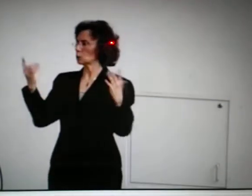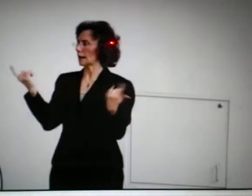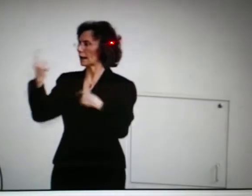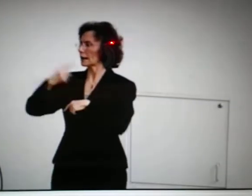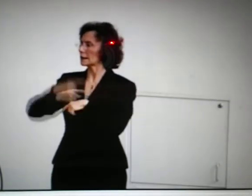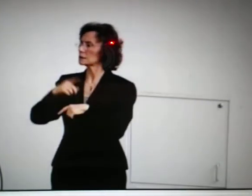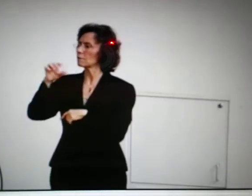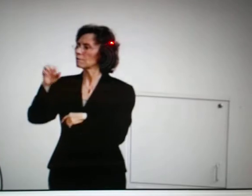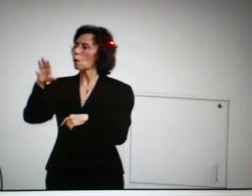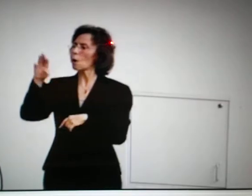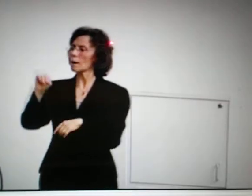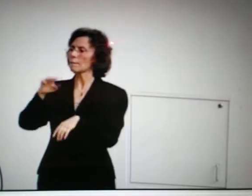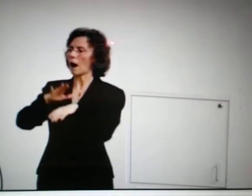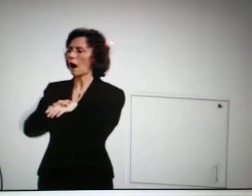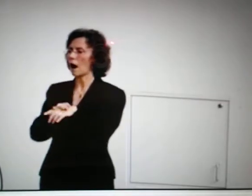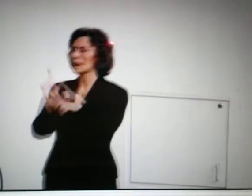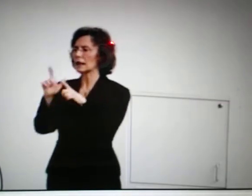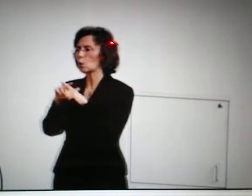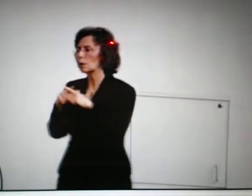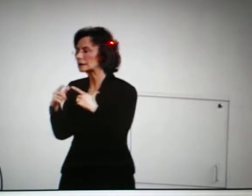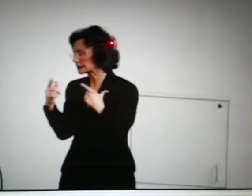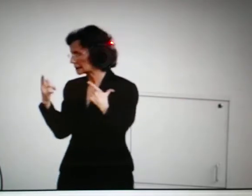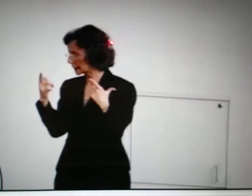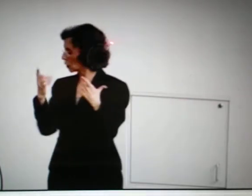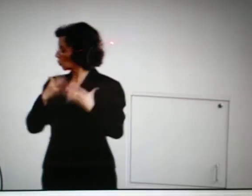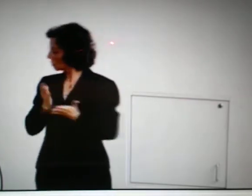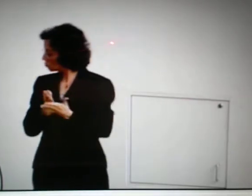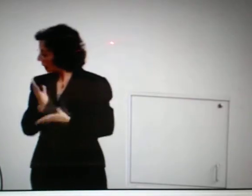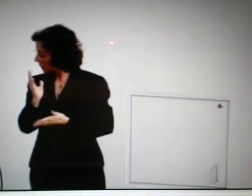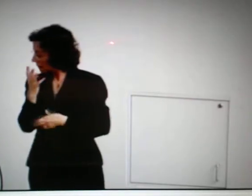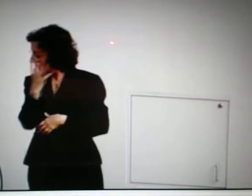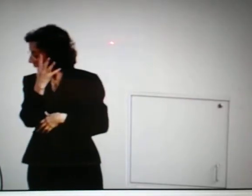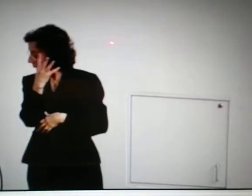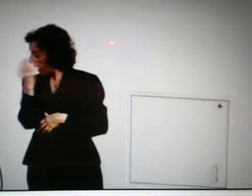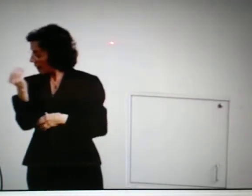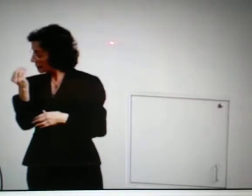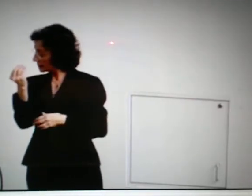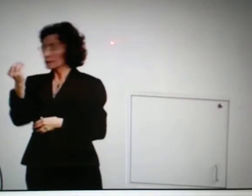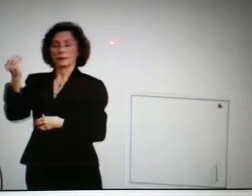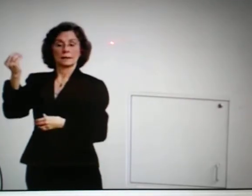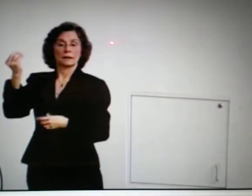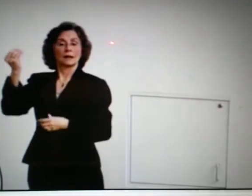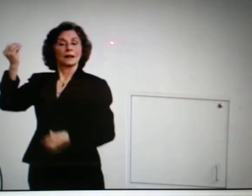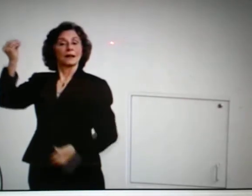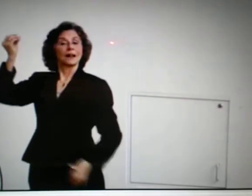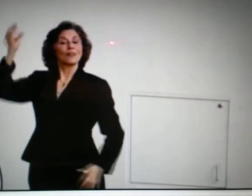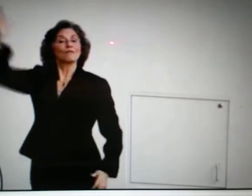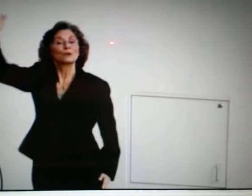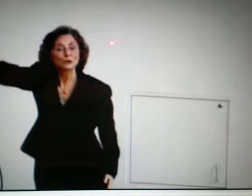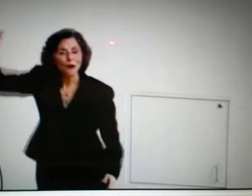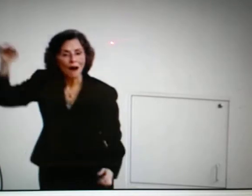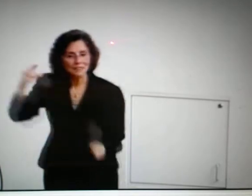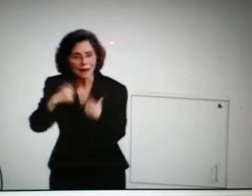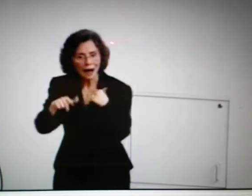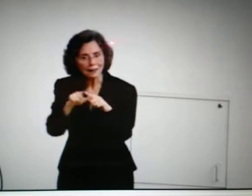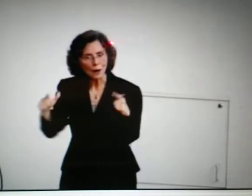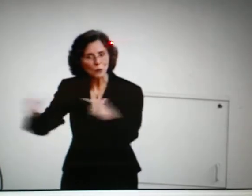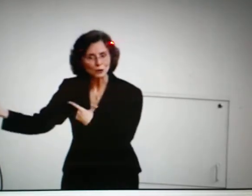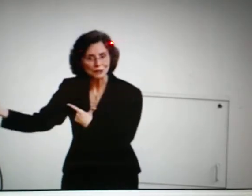The title of our event today is a forum on linguistic rights and the future